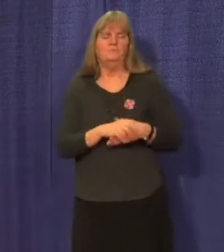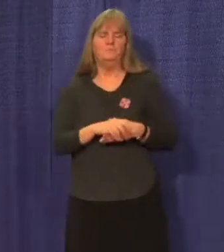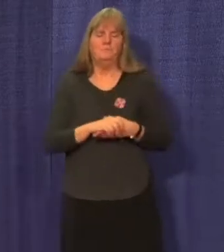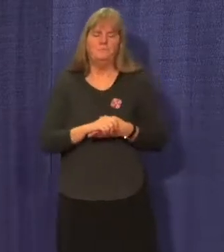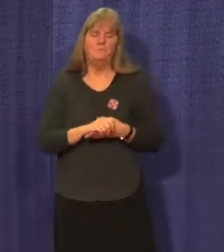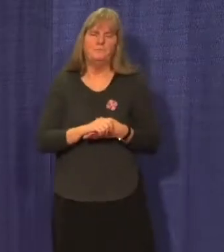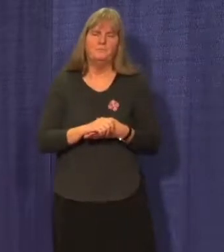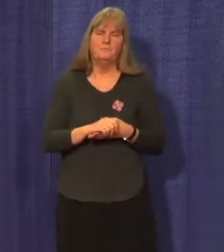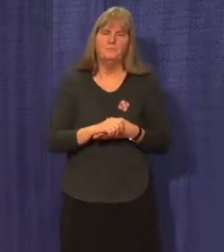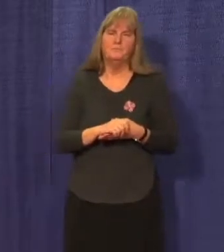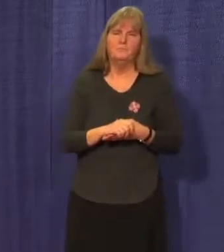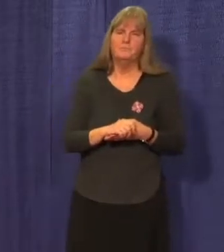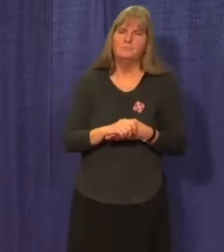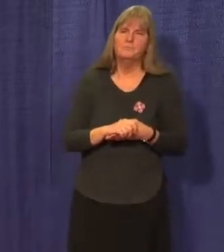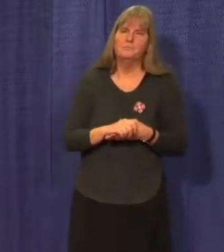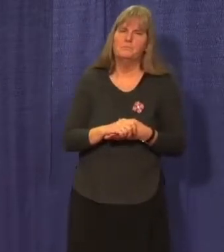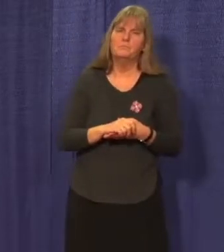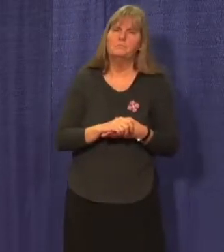break.